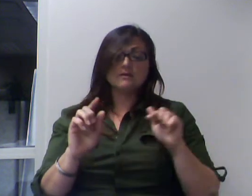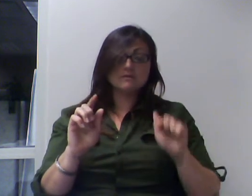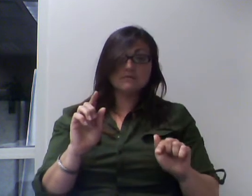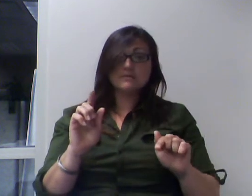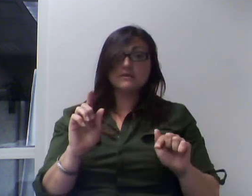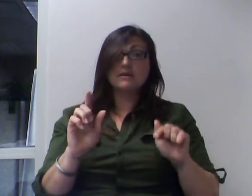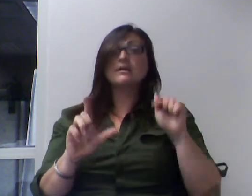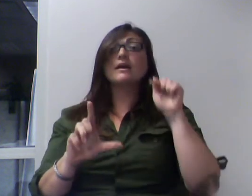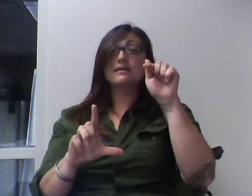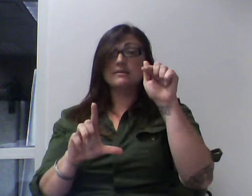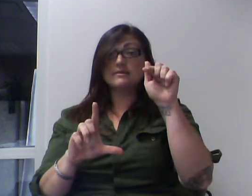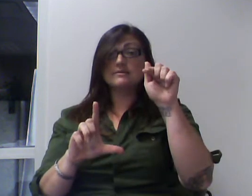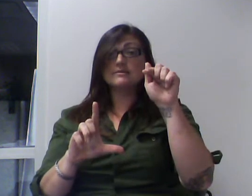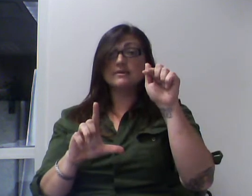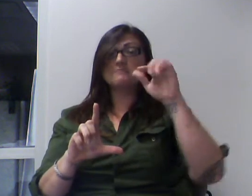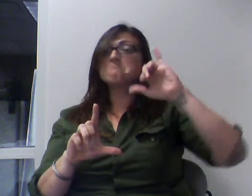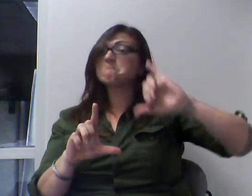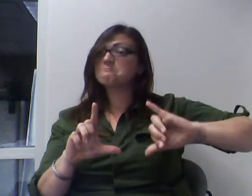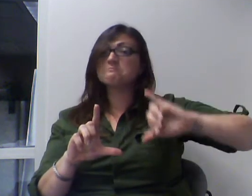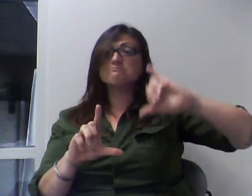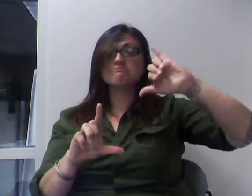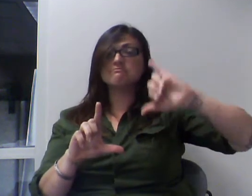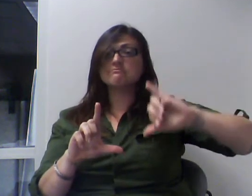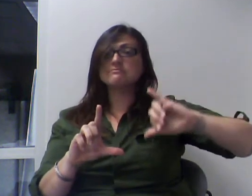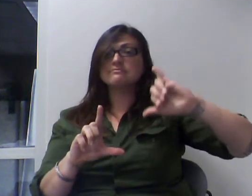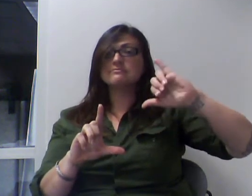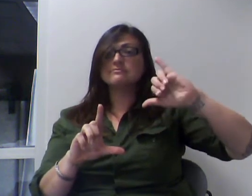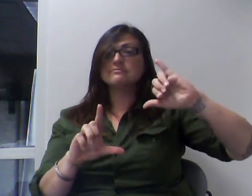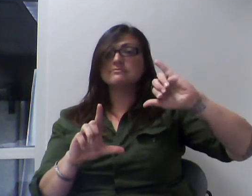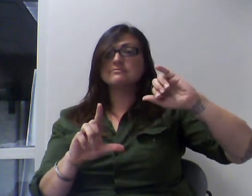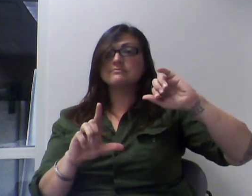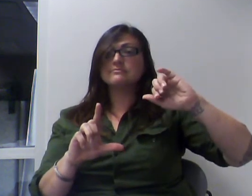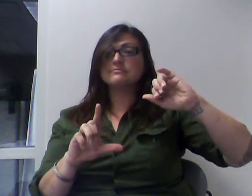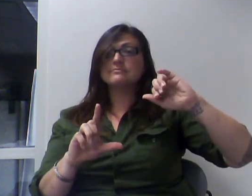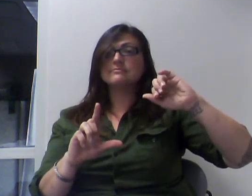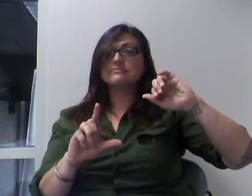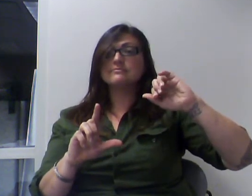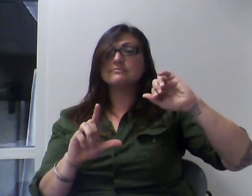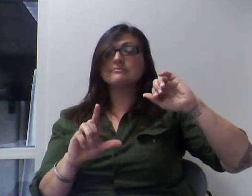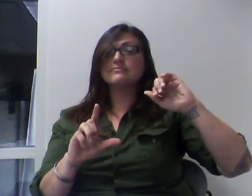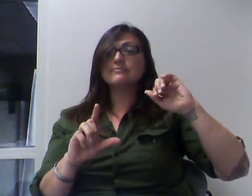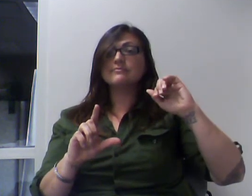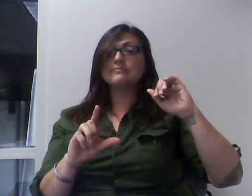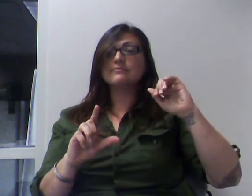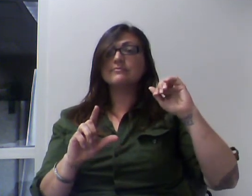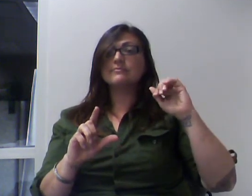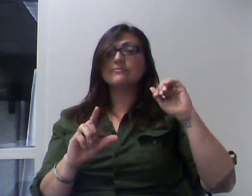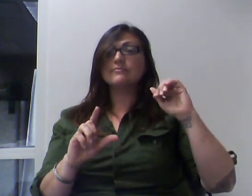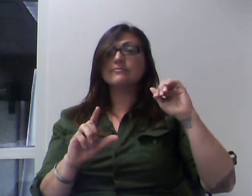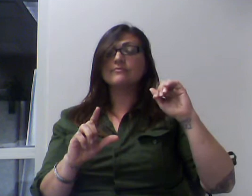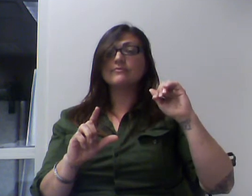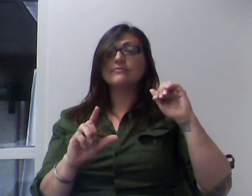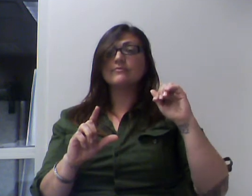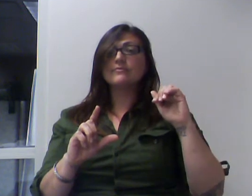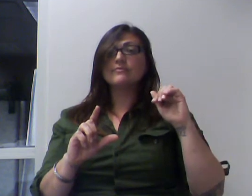side in a rectangle are exactly the same size. And if we call this piece the length,